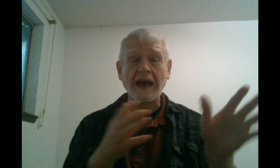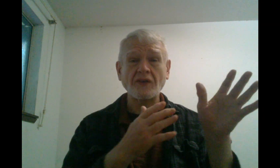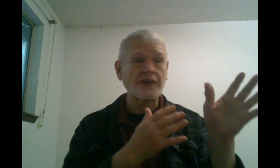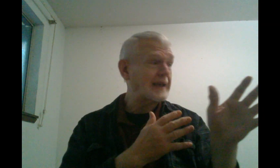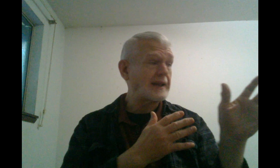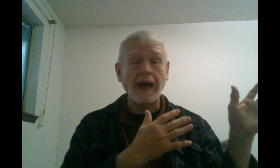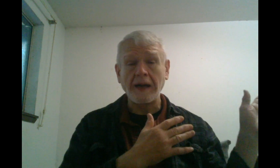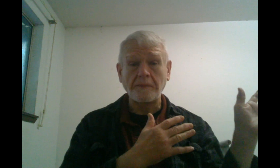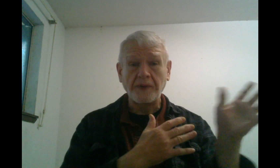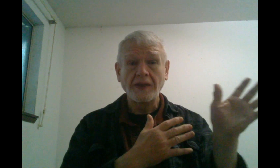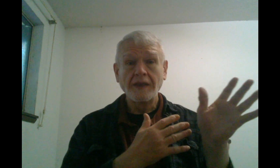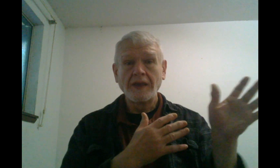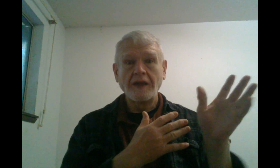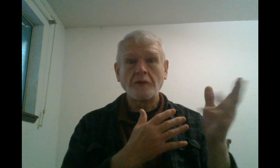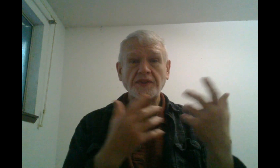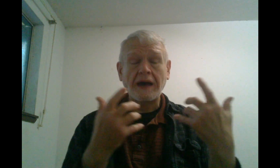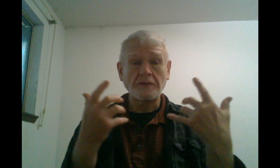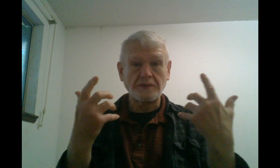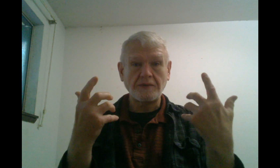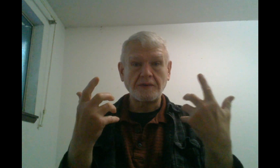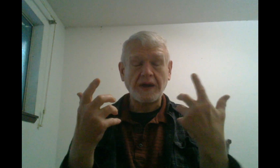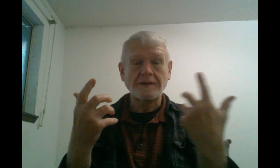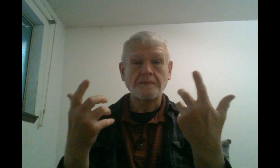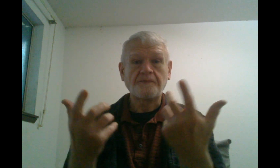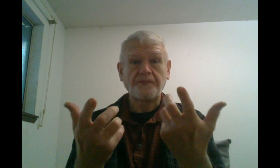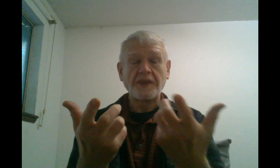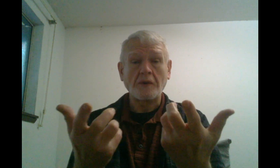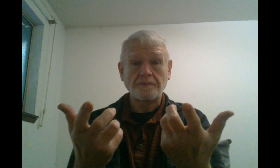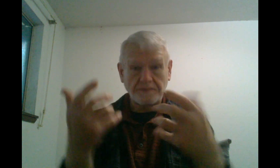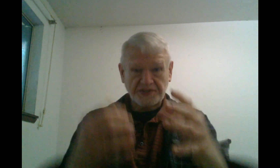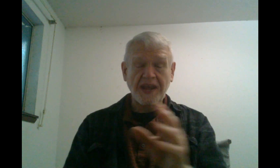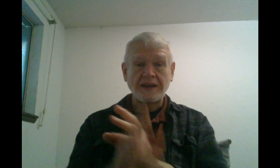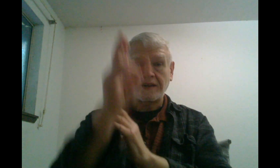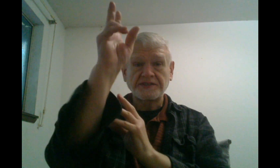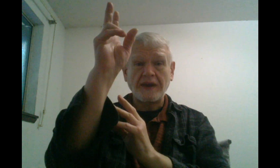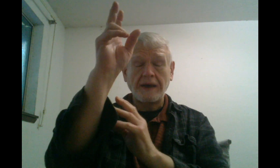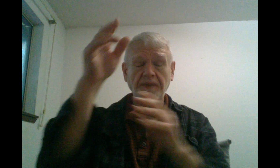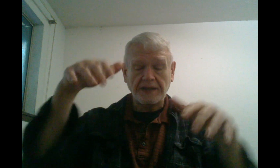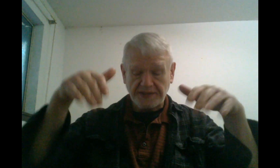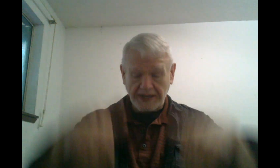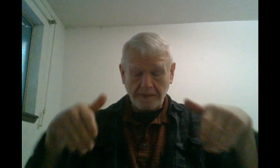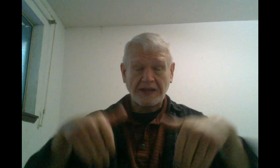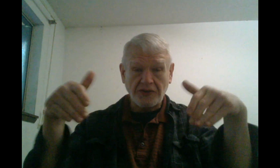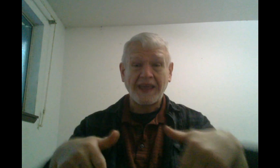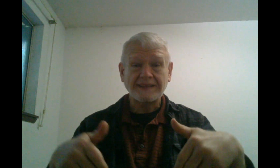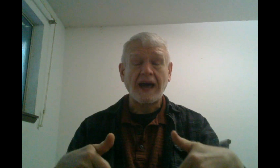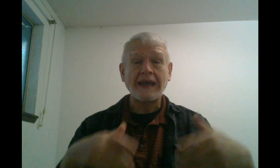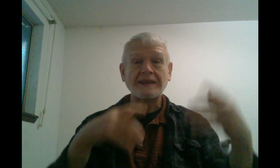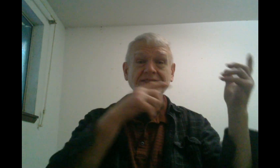how to get up without, you know, standing straight up because you got to bend your legs. I had to